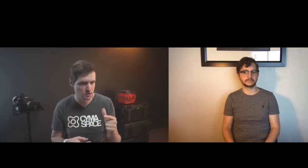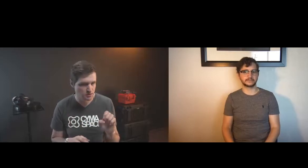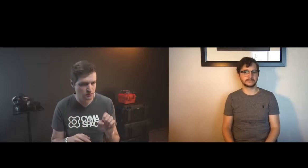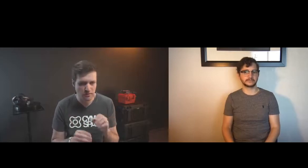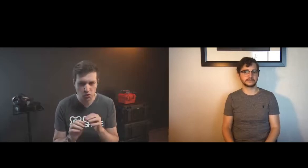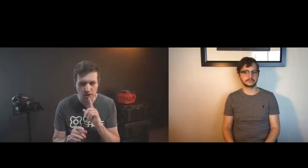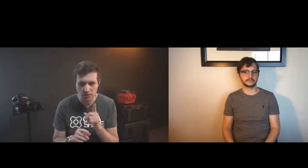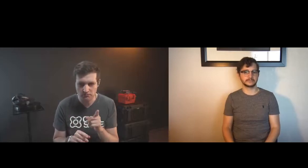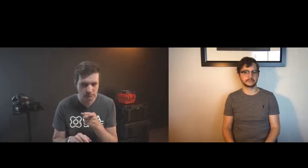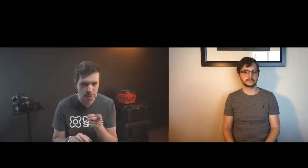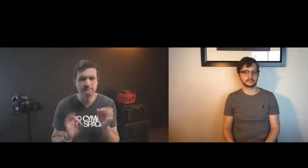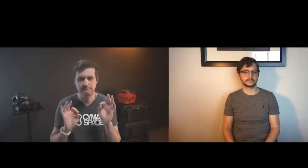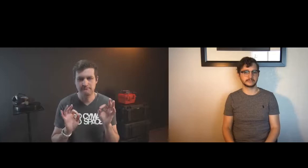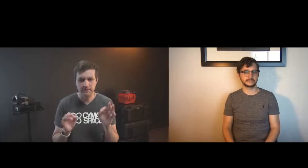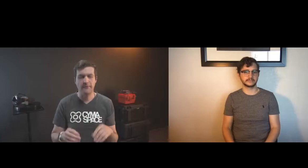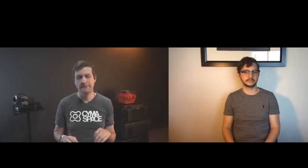the game engine